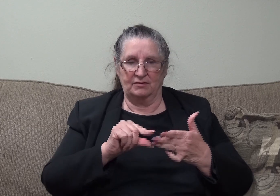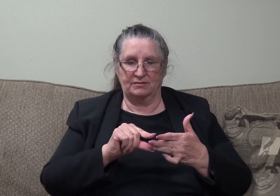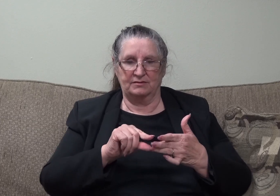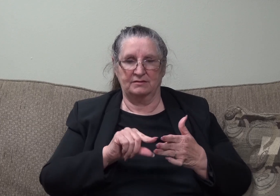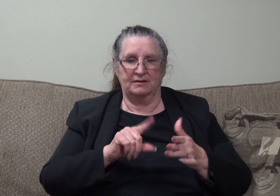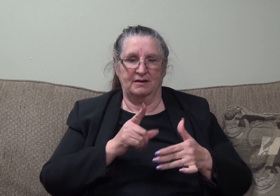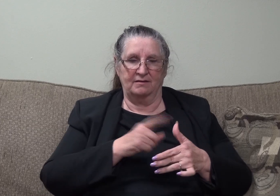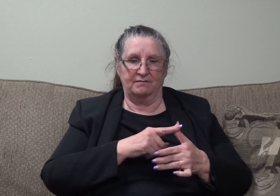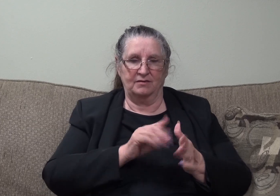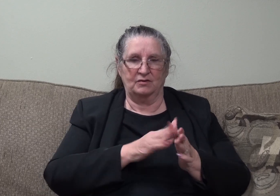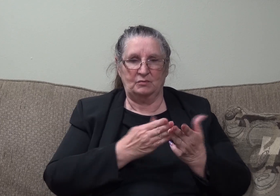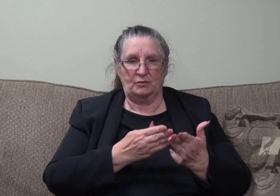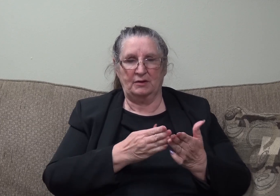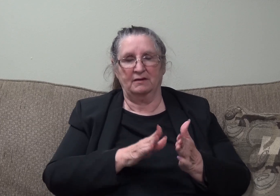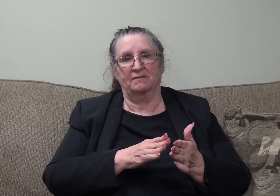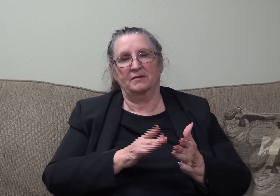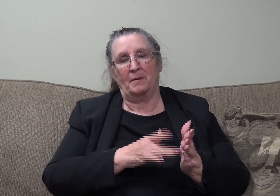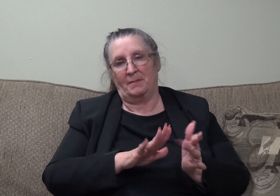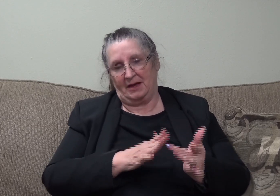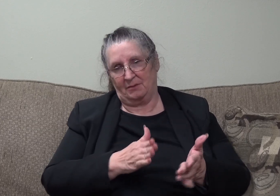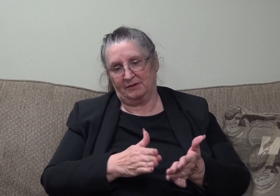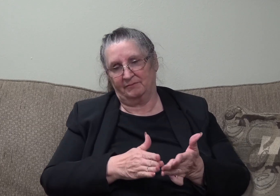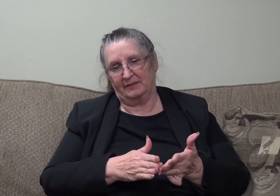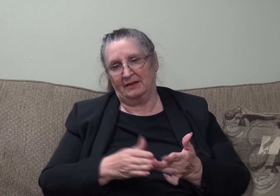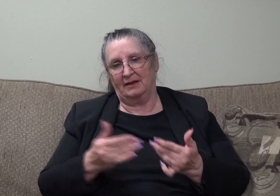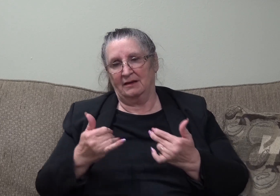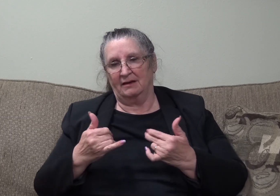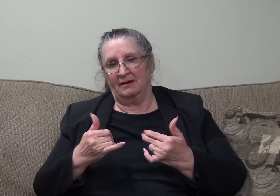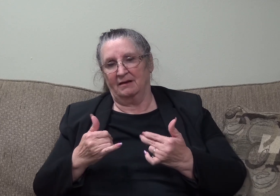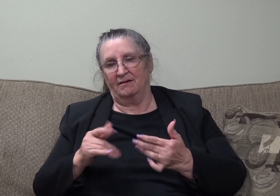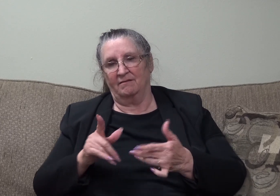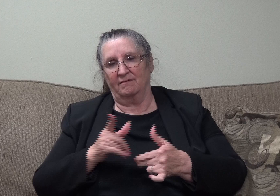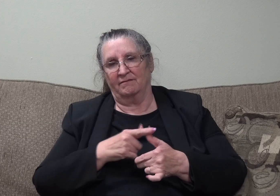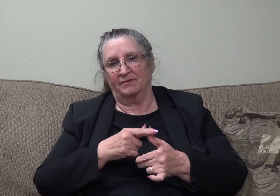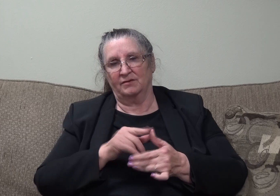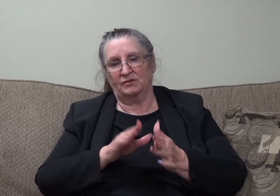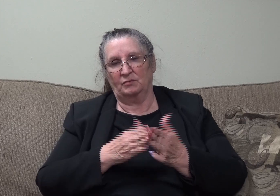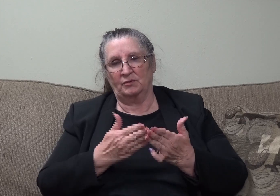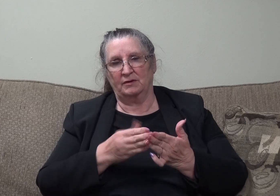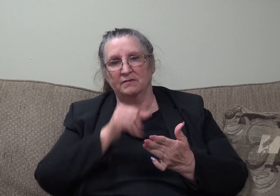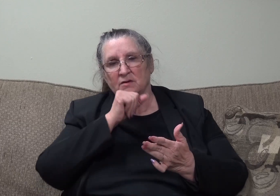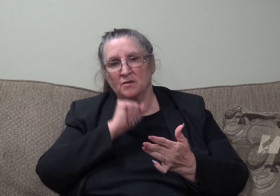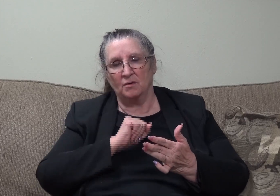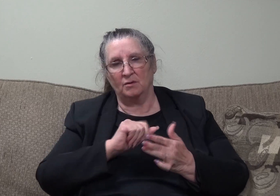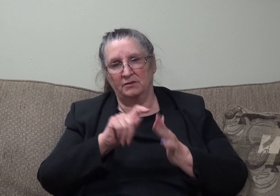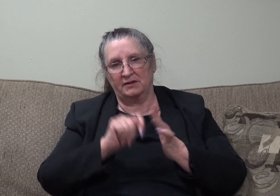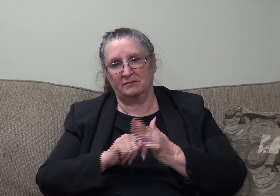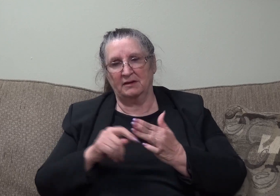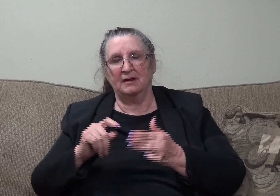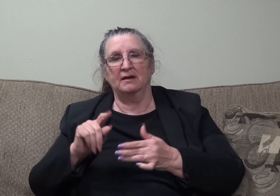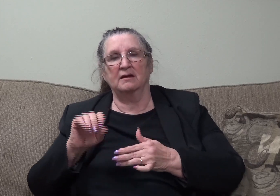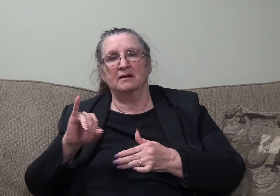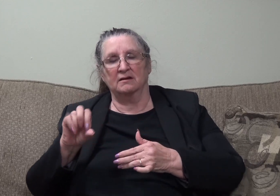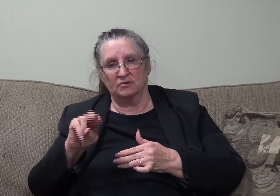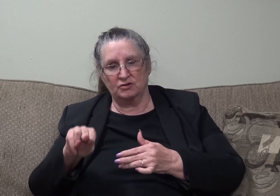first book of the Bible and of the first book of the Old Testament and then we have John 1.1. In the beginning,